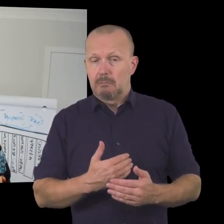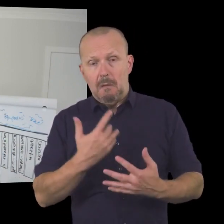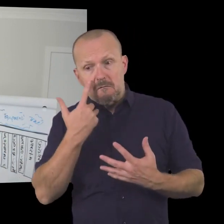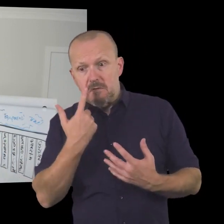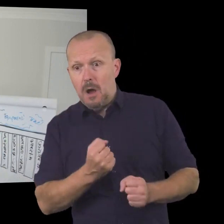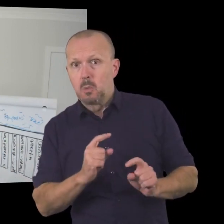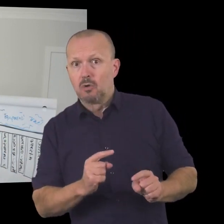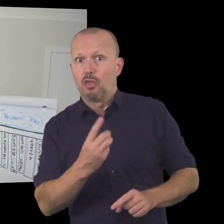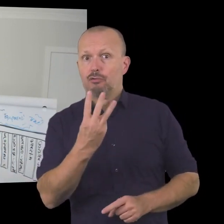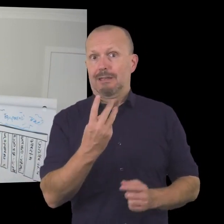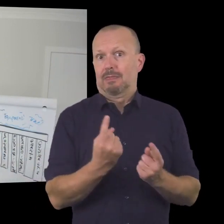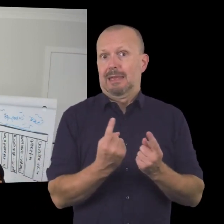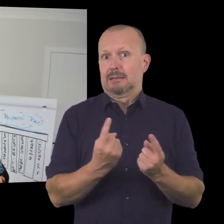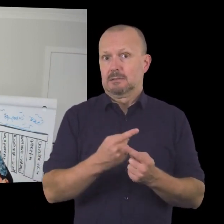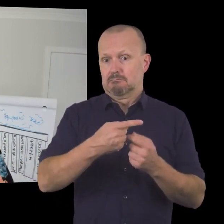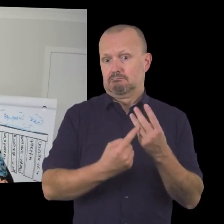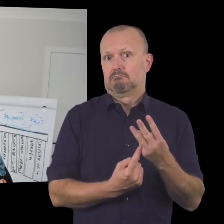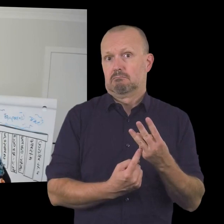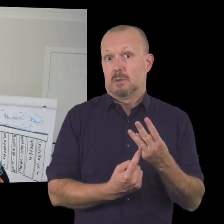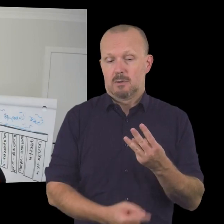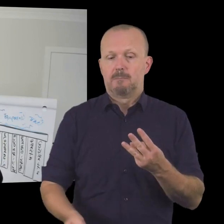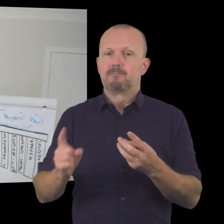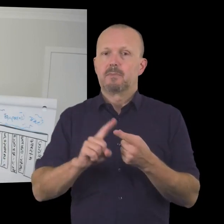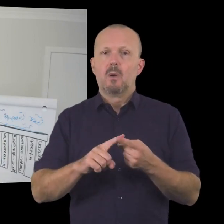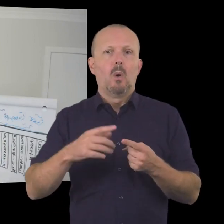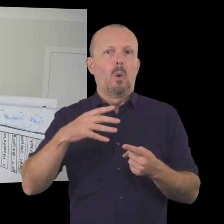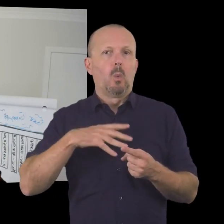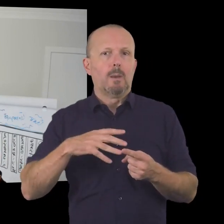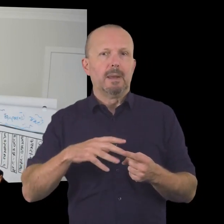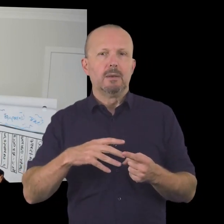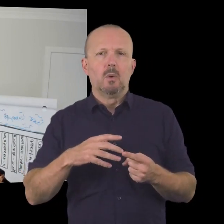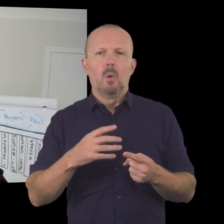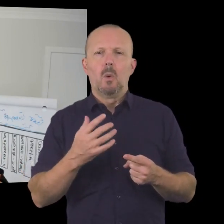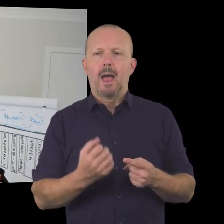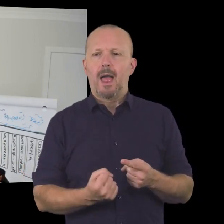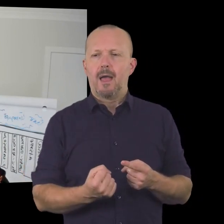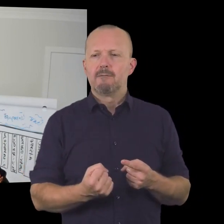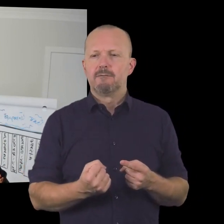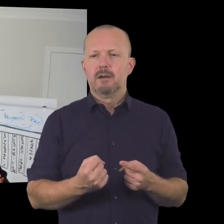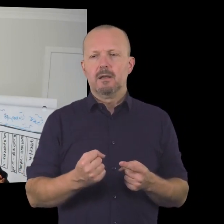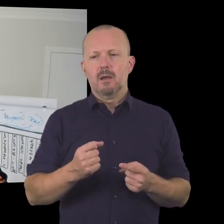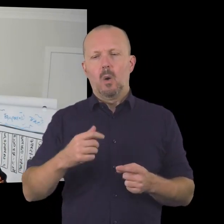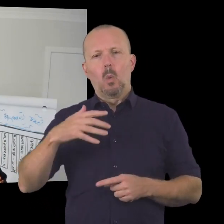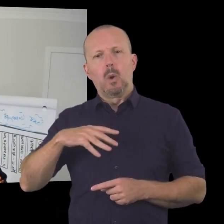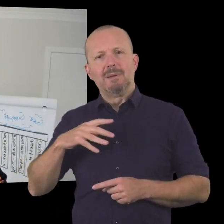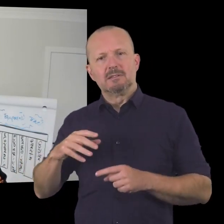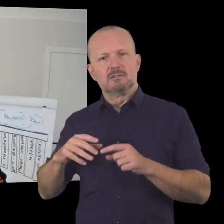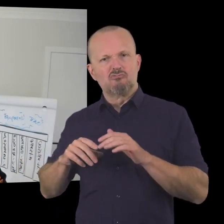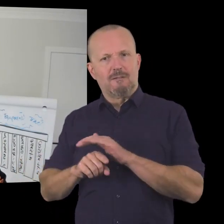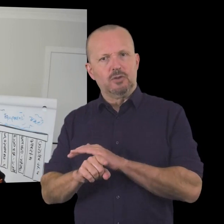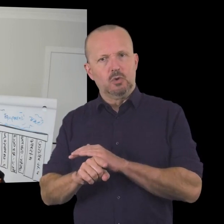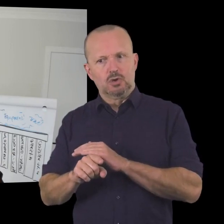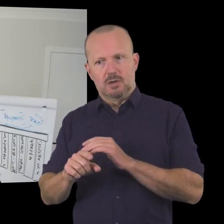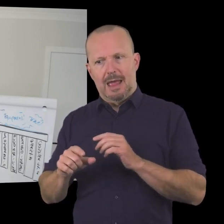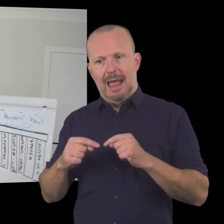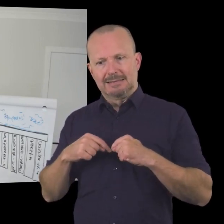things one thing they found was that it turned people who had uh women's refuge as a heart uh